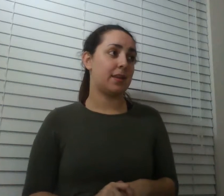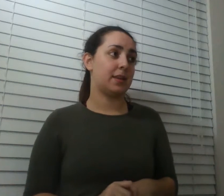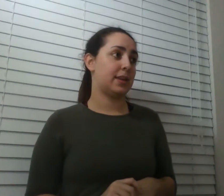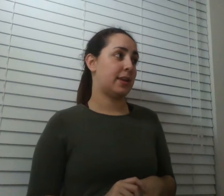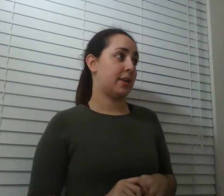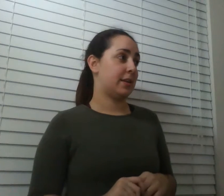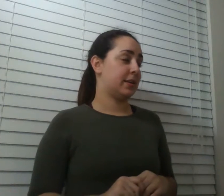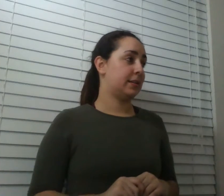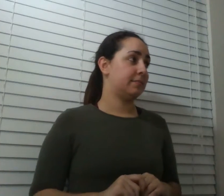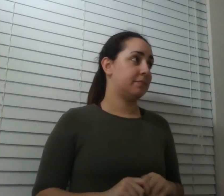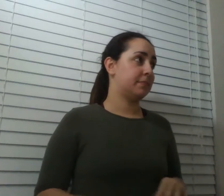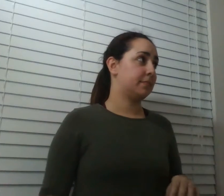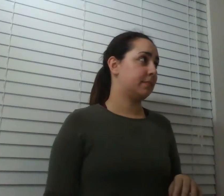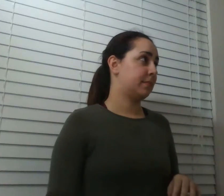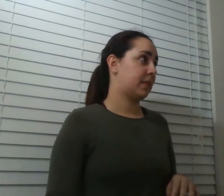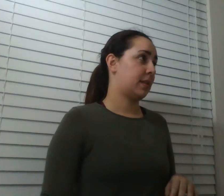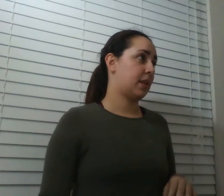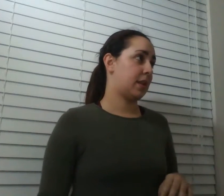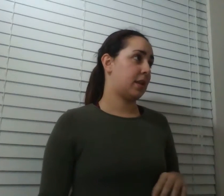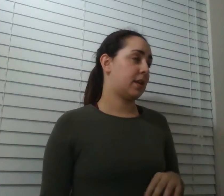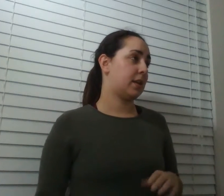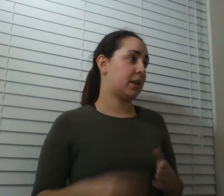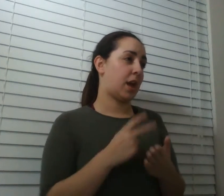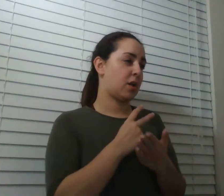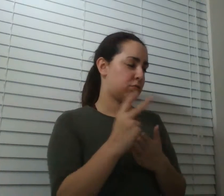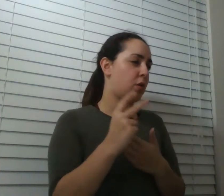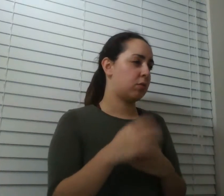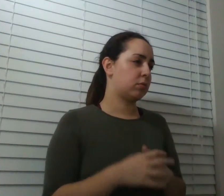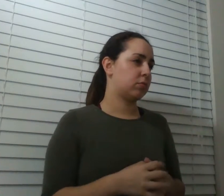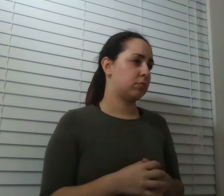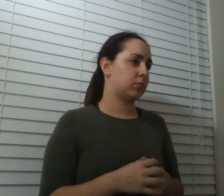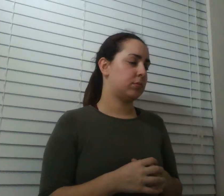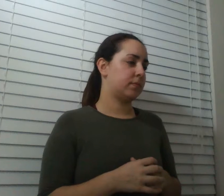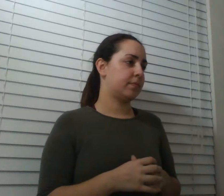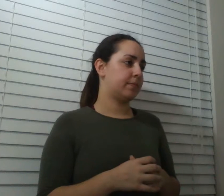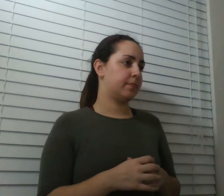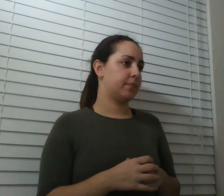yeah yeah he's loose it's just so encompassing